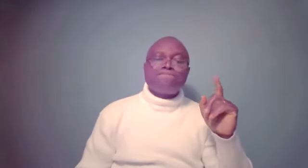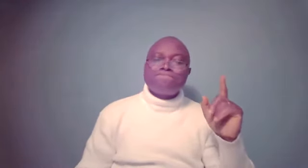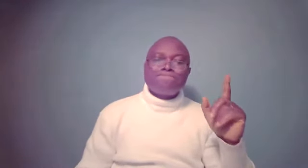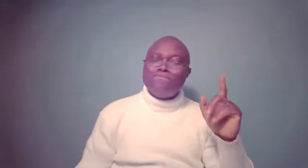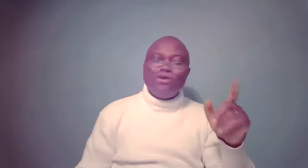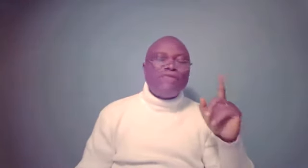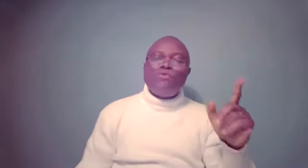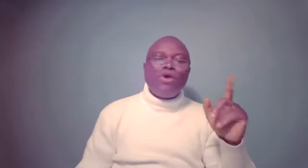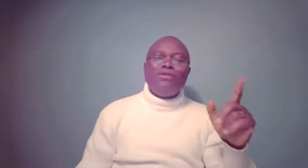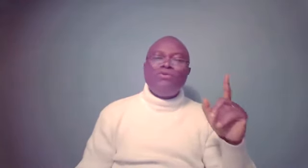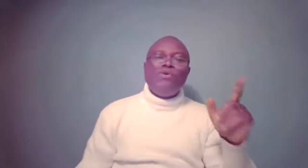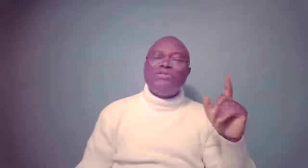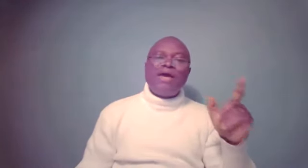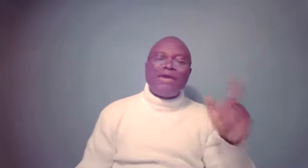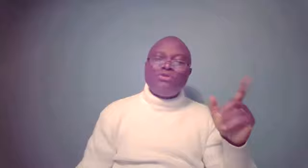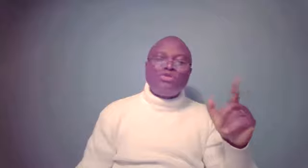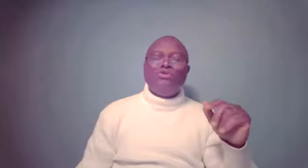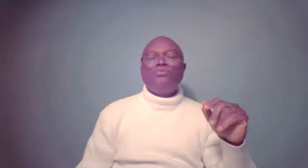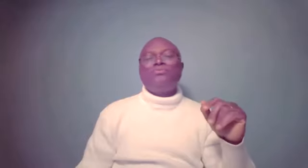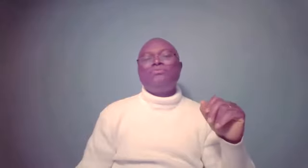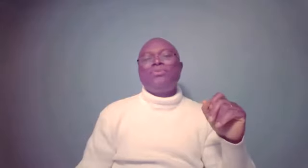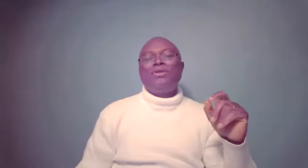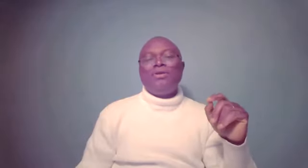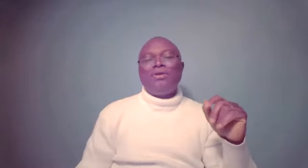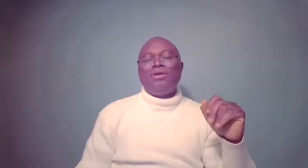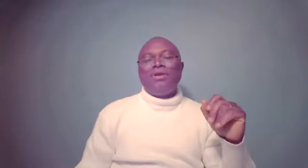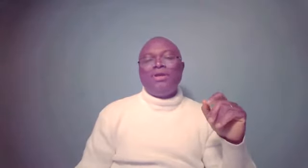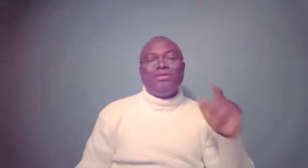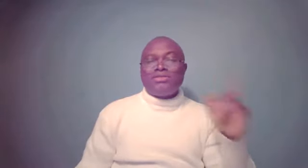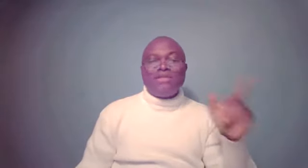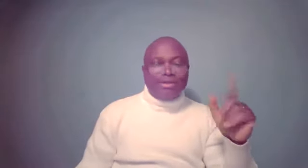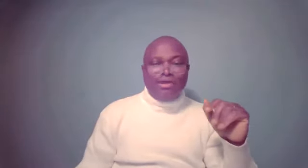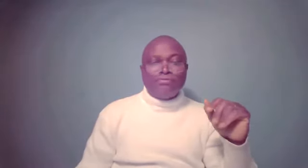Not everyone who is against you is sent by the devil.